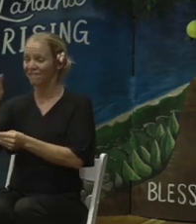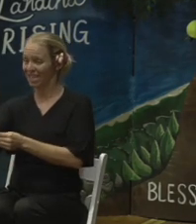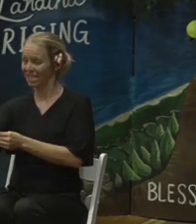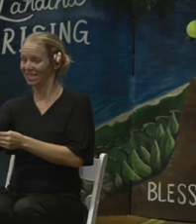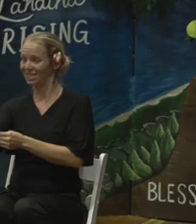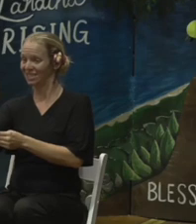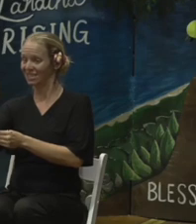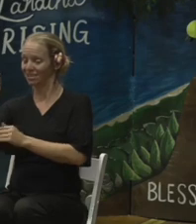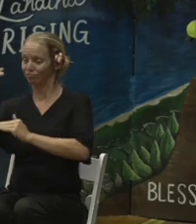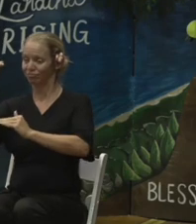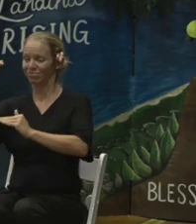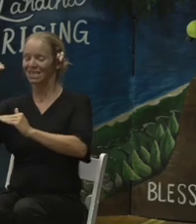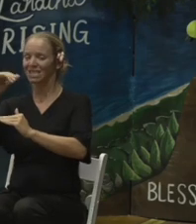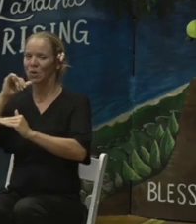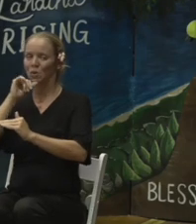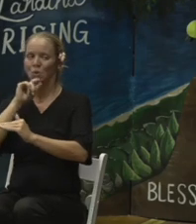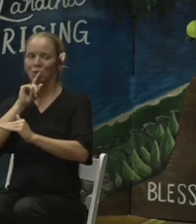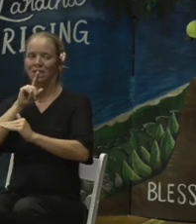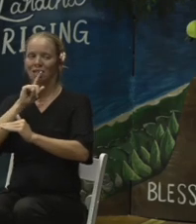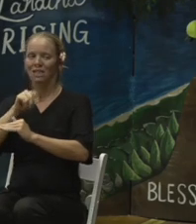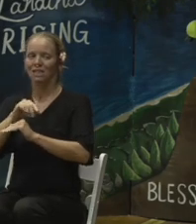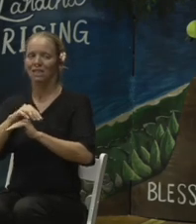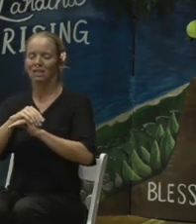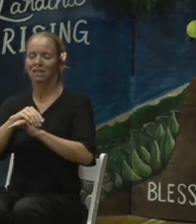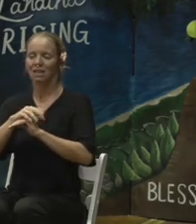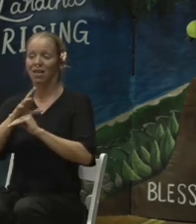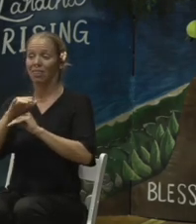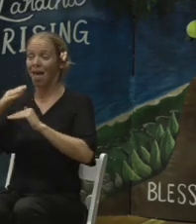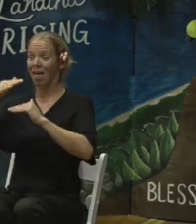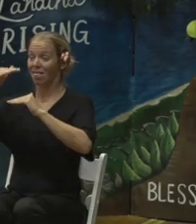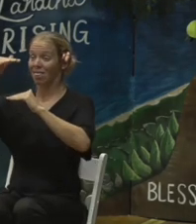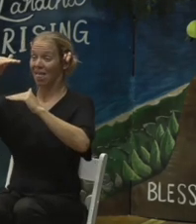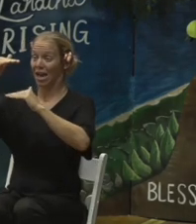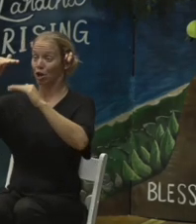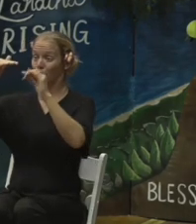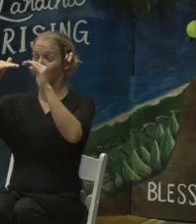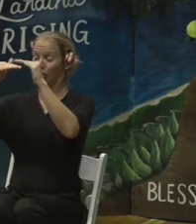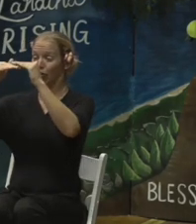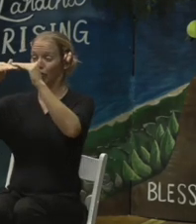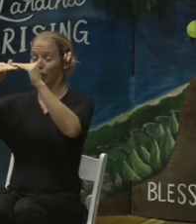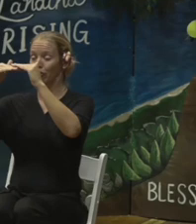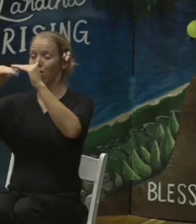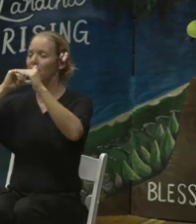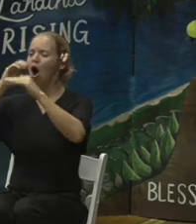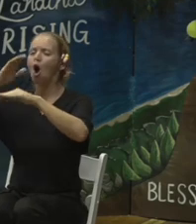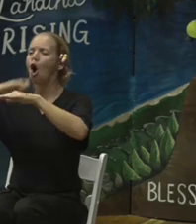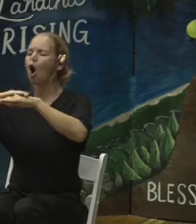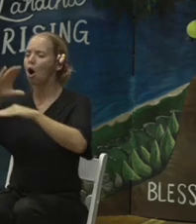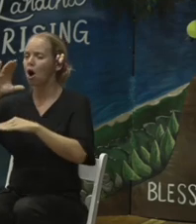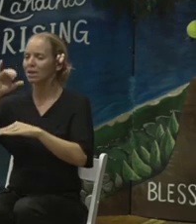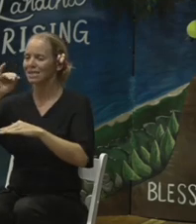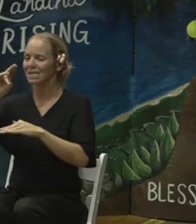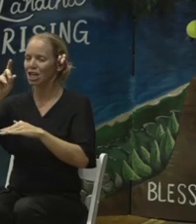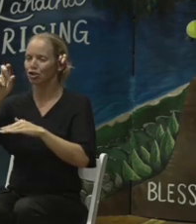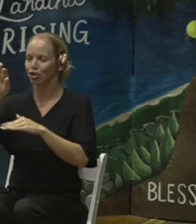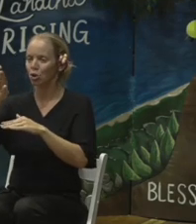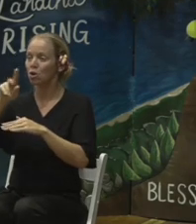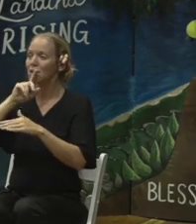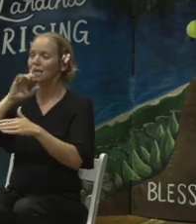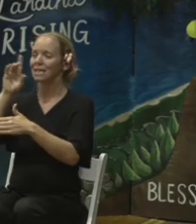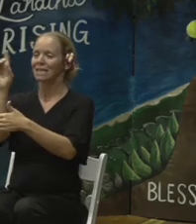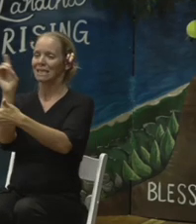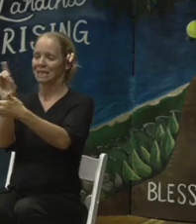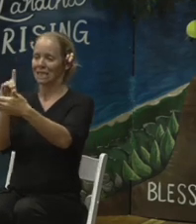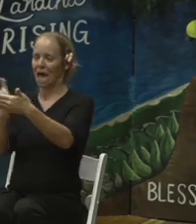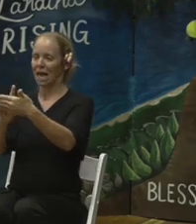So it's not that the liner is right on the cinder. This is all designed so that there's no